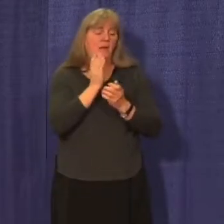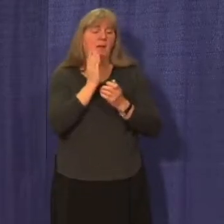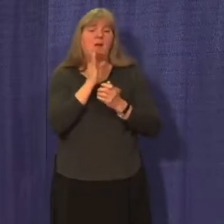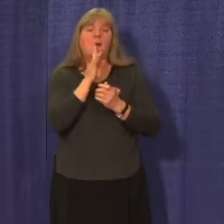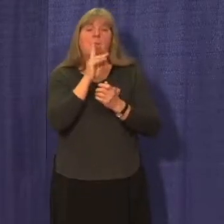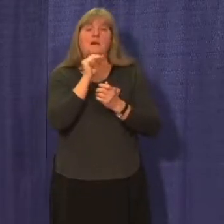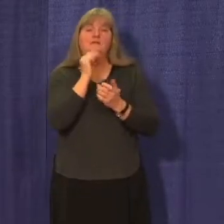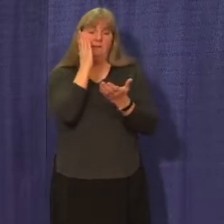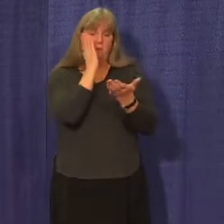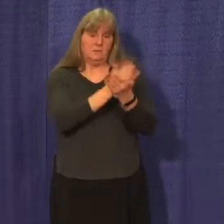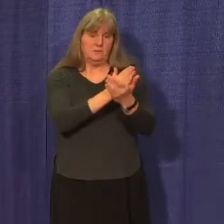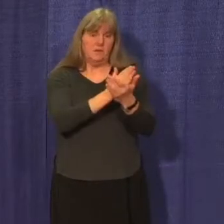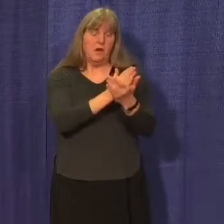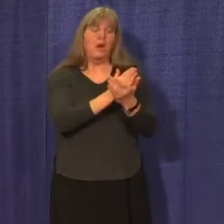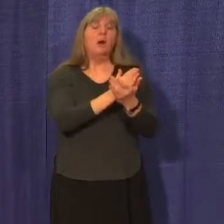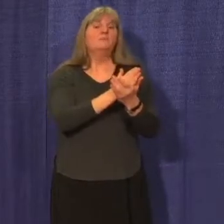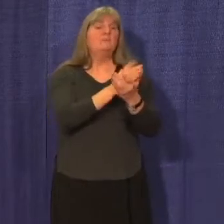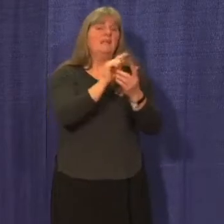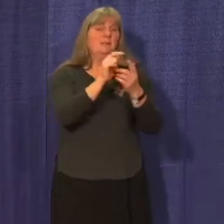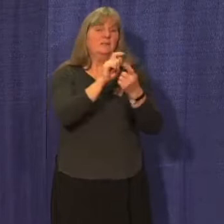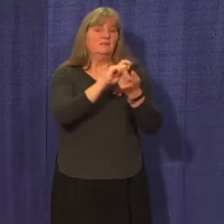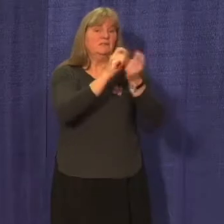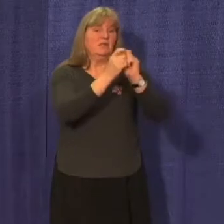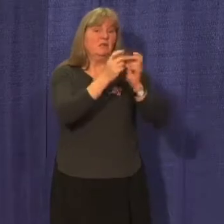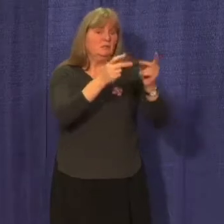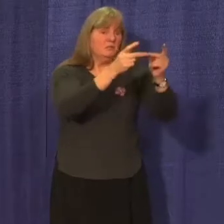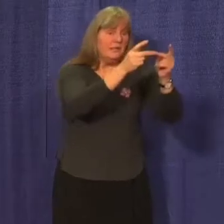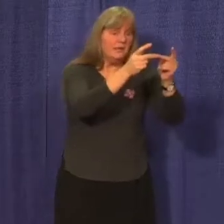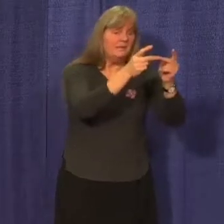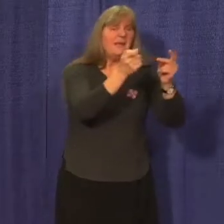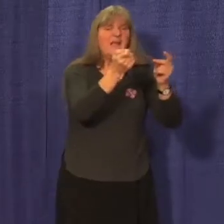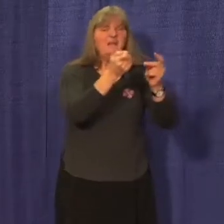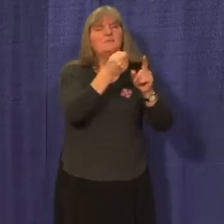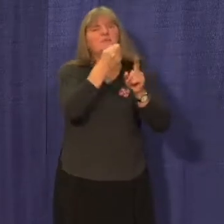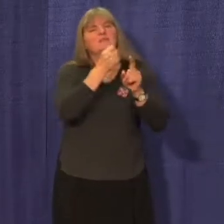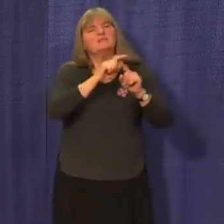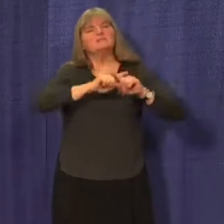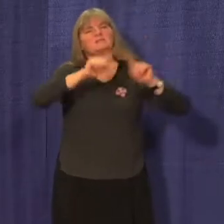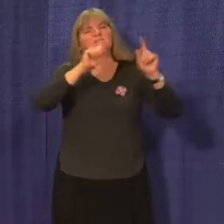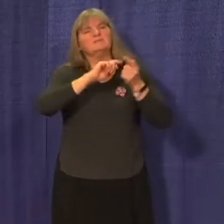added and pick-up and drop-off times may be slightly impacted.